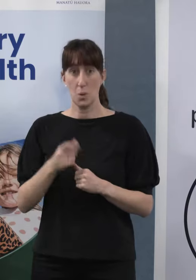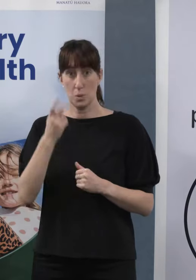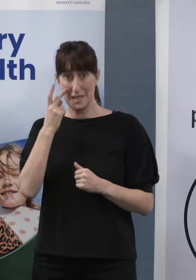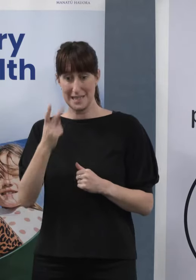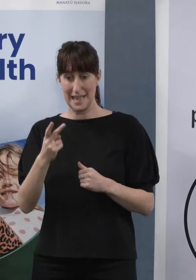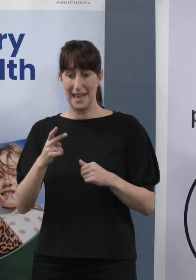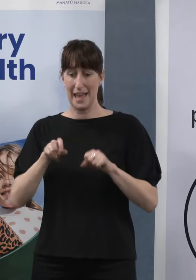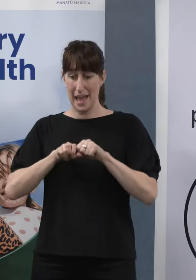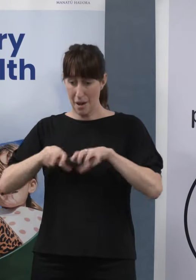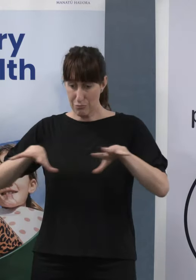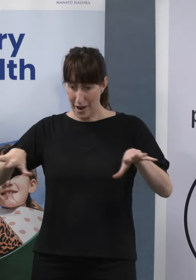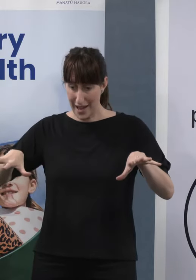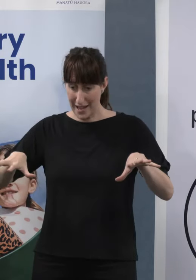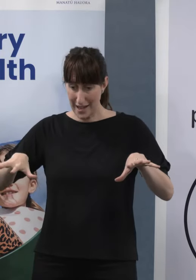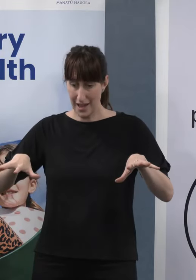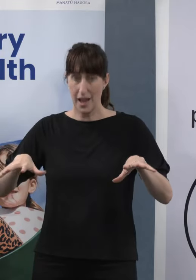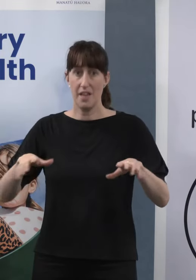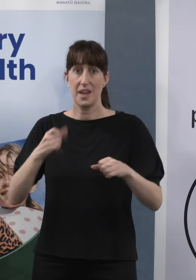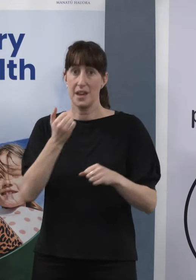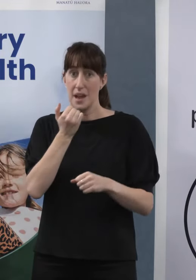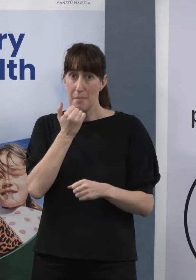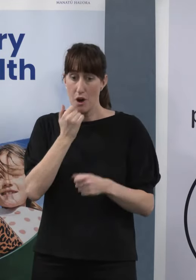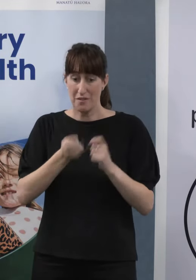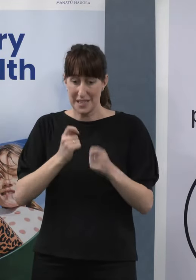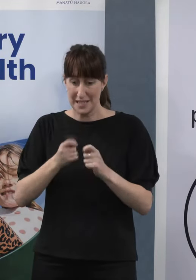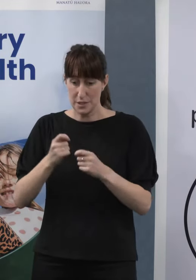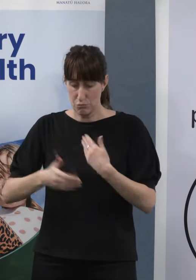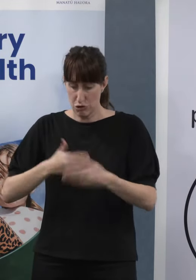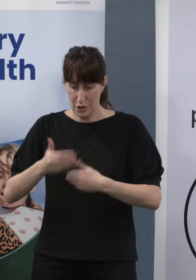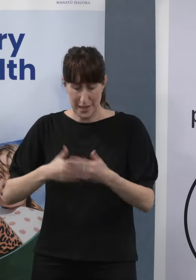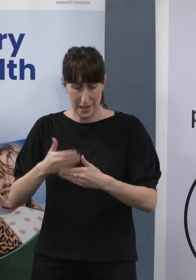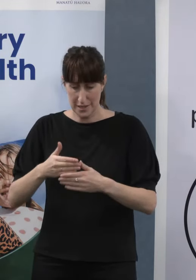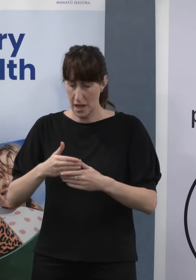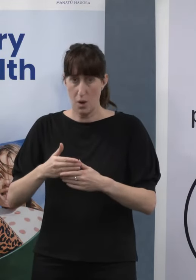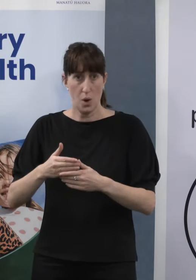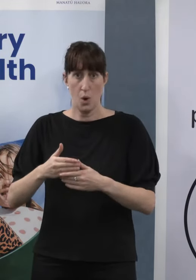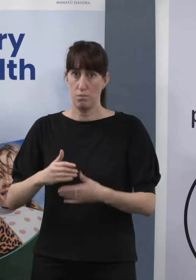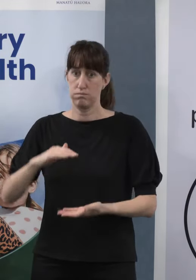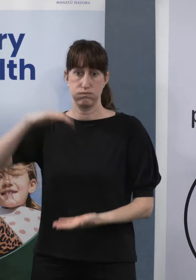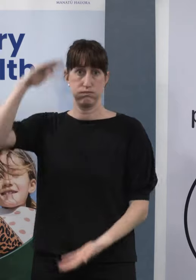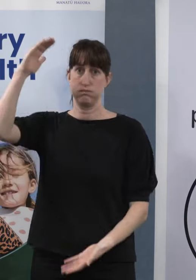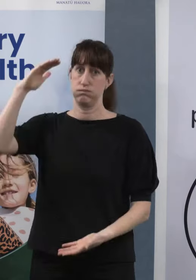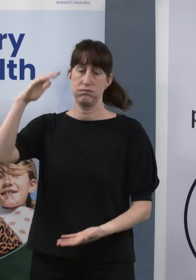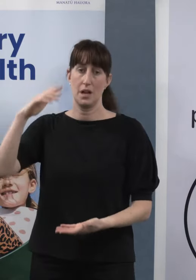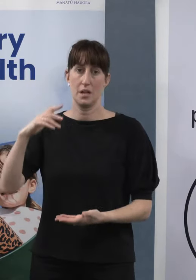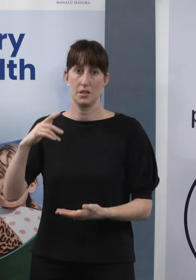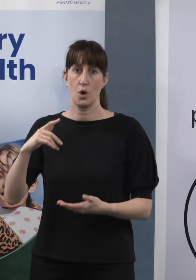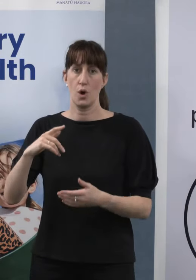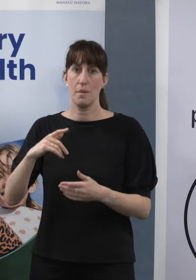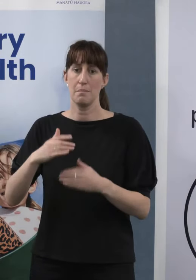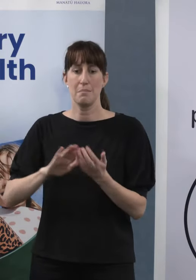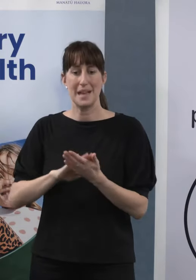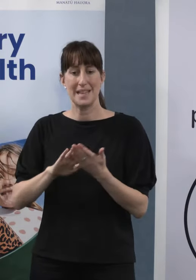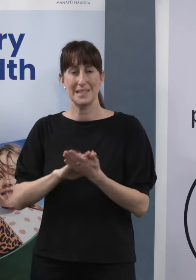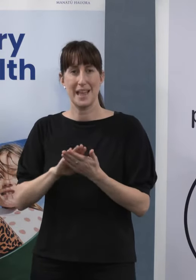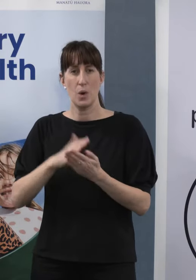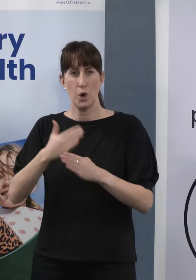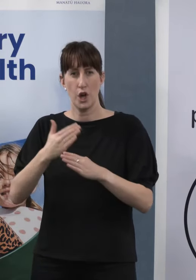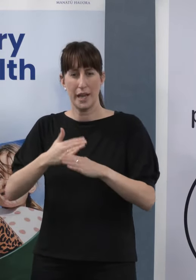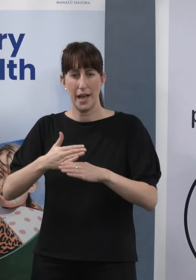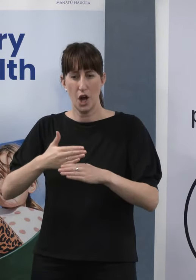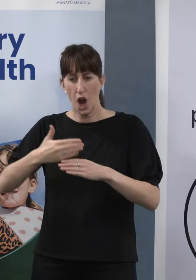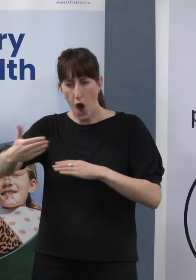would go up incredibly rapidly, and people were working very long hours to process all those tests. There will be a range of reasons why people have left,